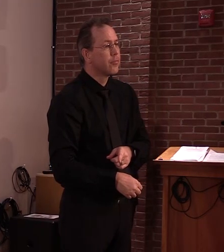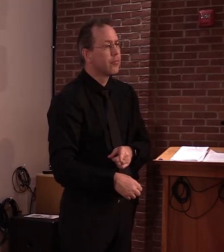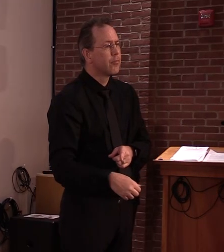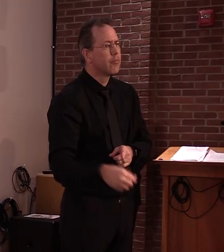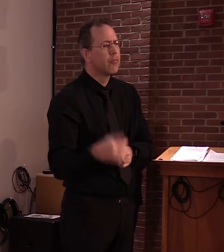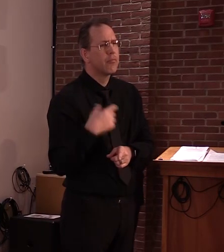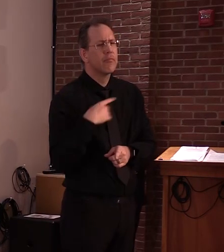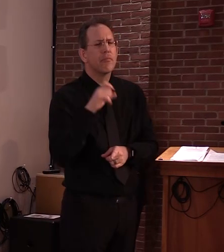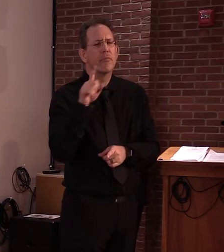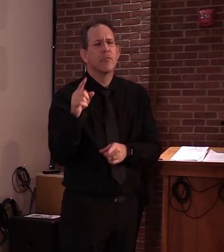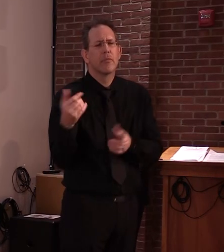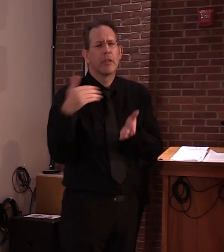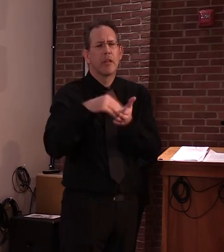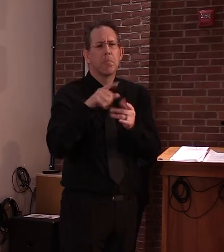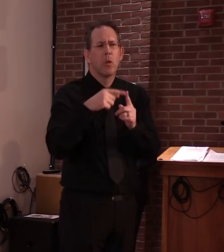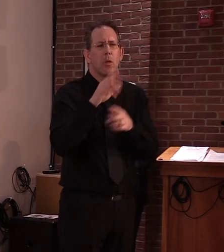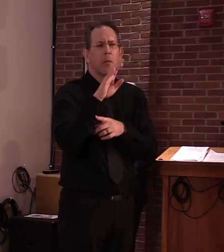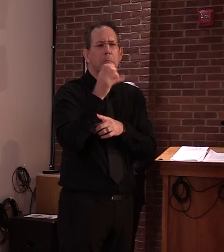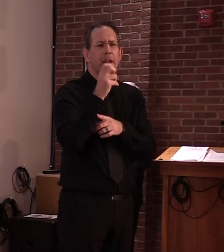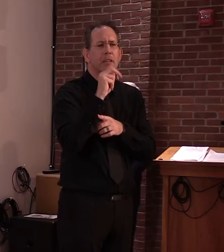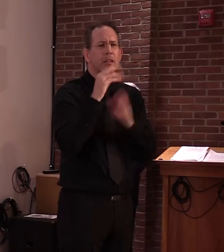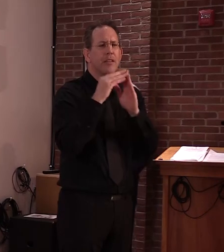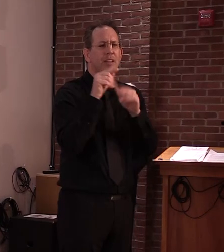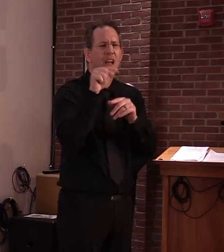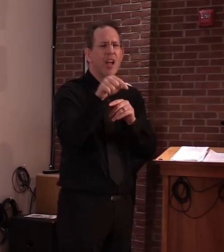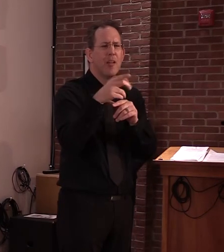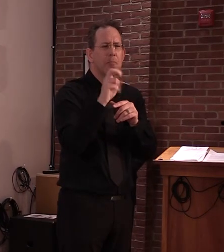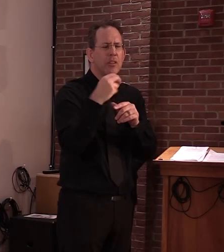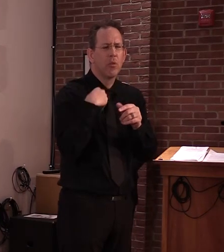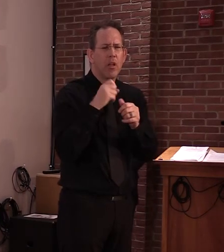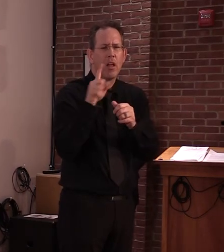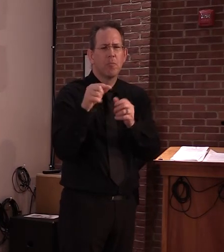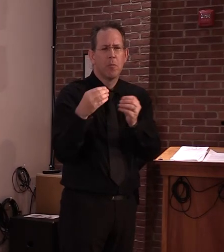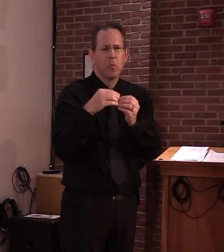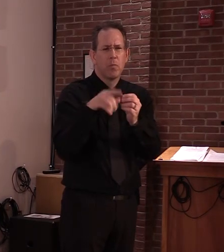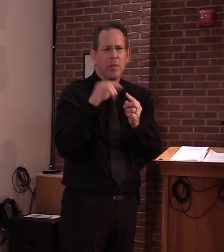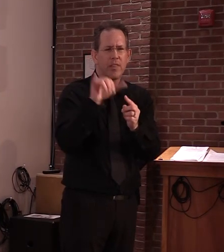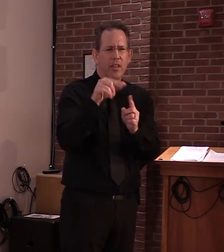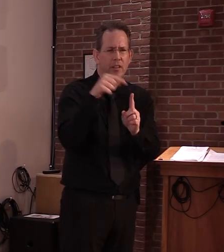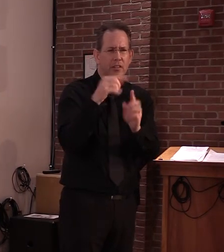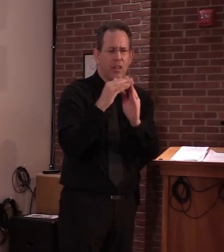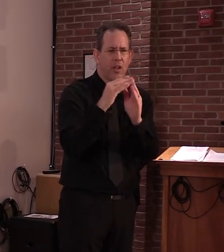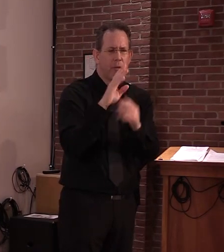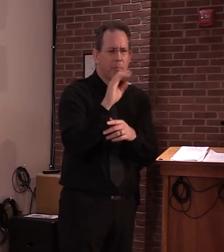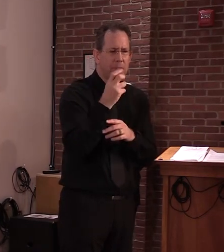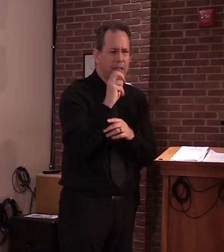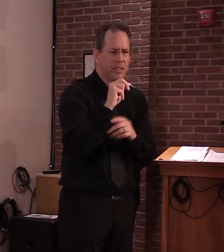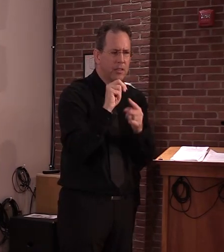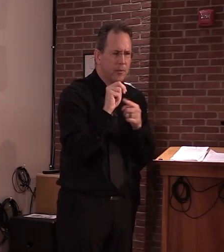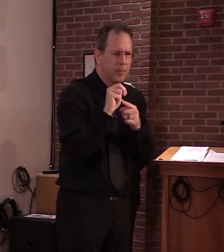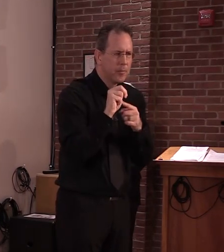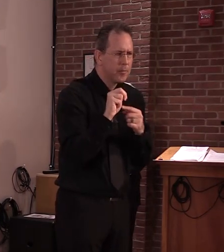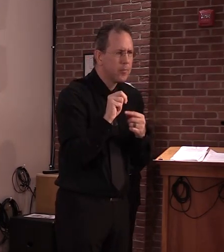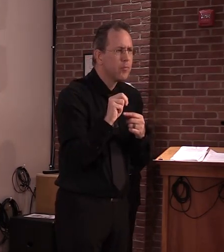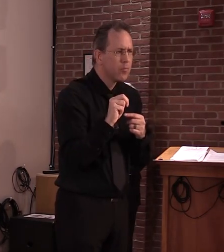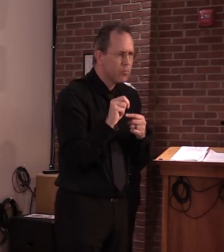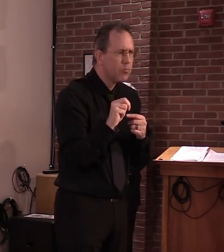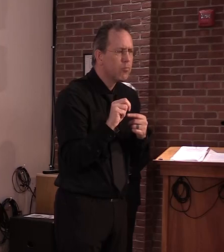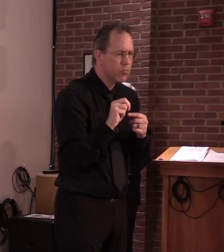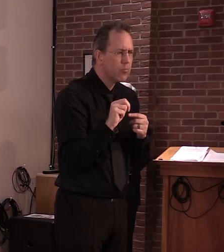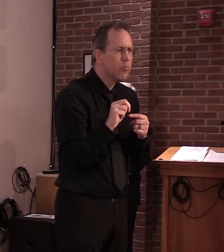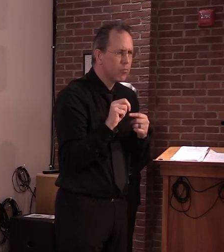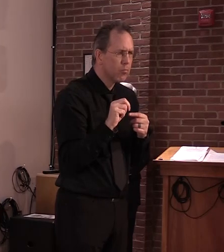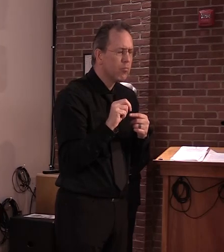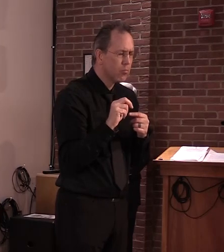I was wondering, when was the first case identified at the Vermont School for Girls? Um, and how, how did that come about? And how quickly was the blanket